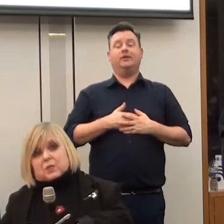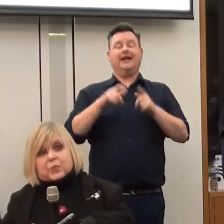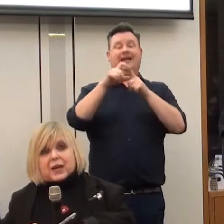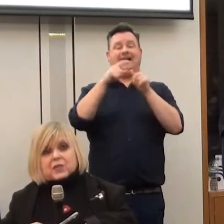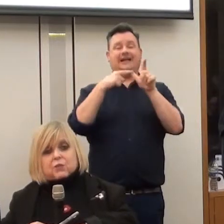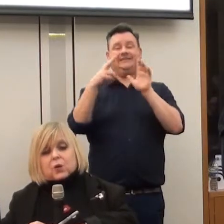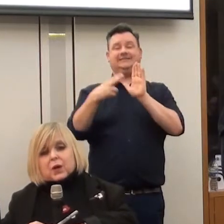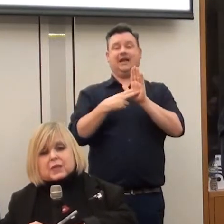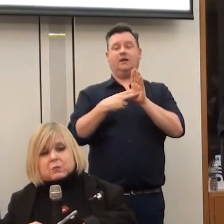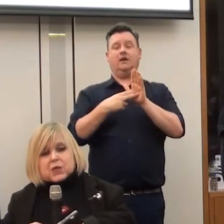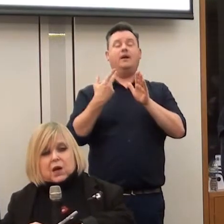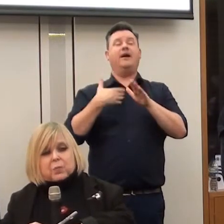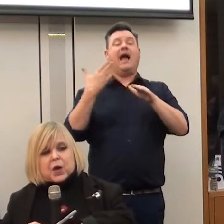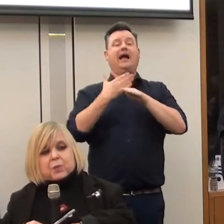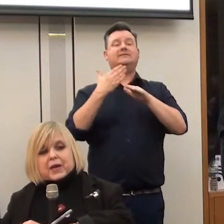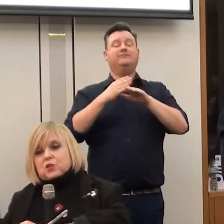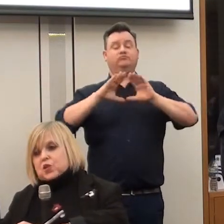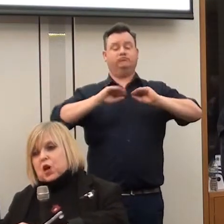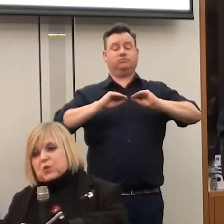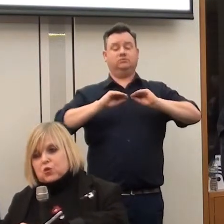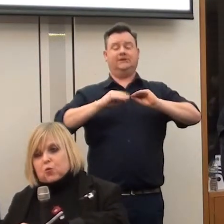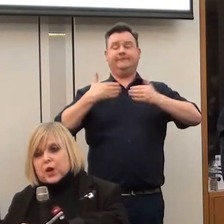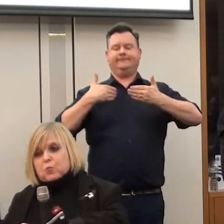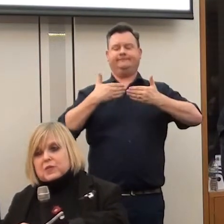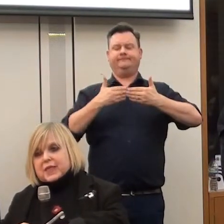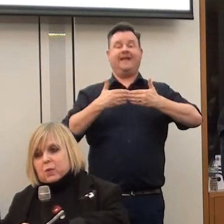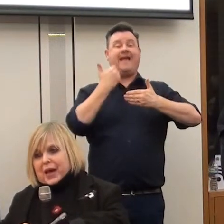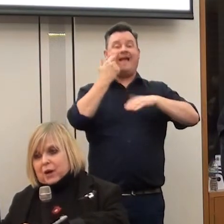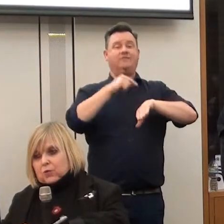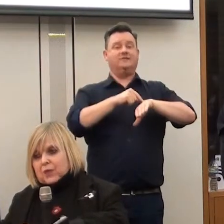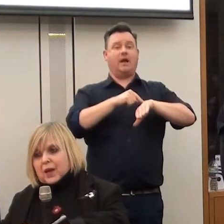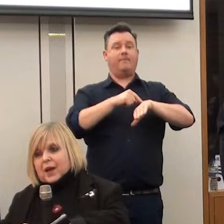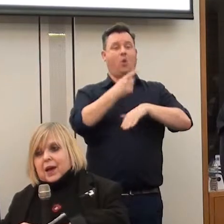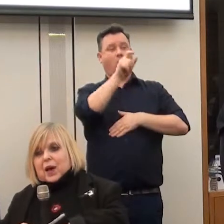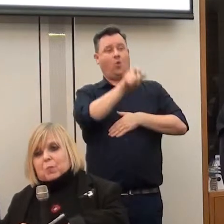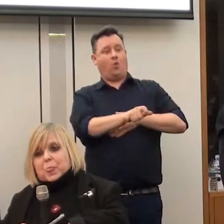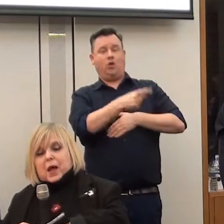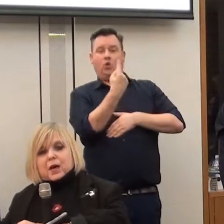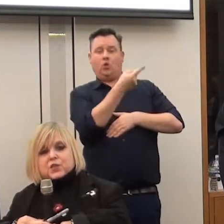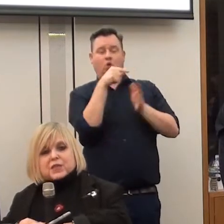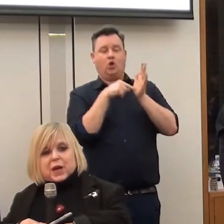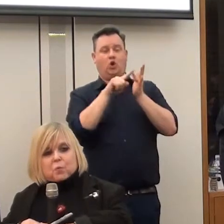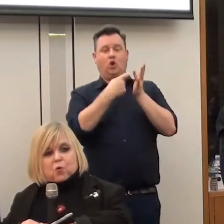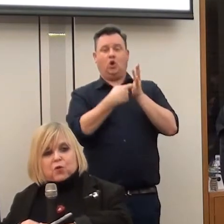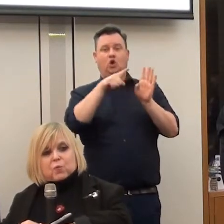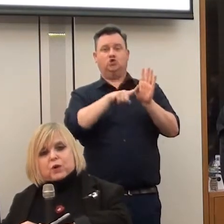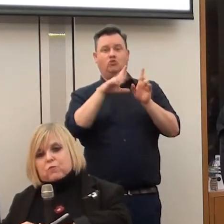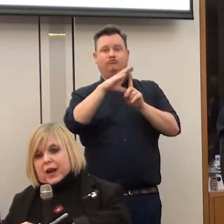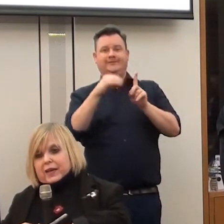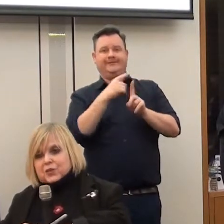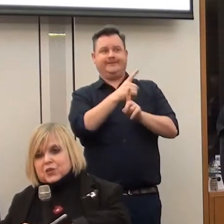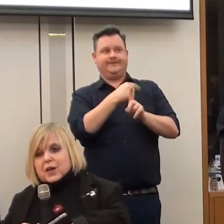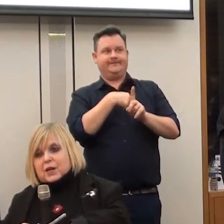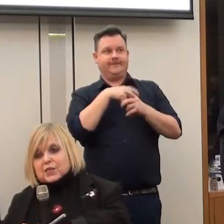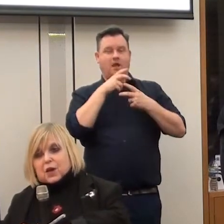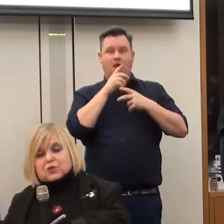Dan hasn't been out there for quite some time. But each time a Tory opens their mouth, I just get more and more enraged.